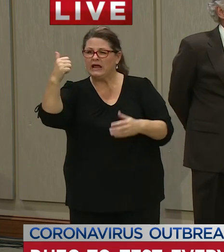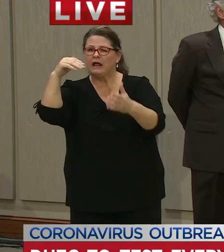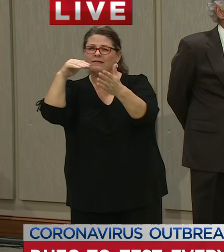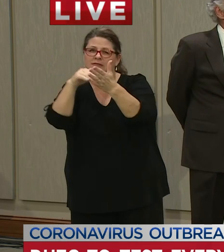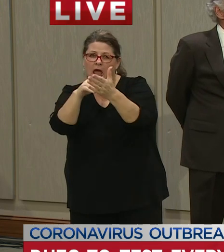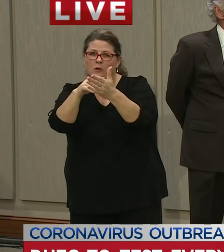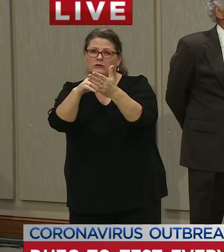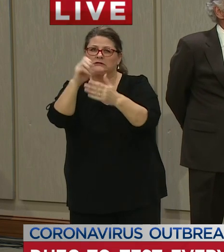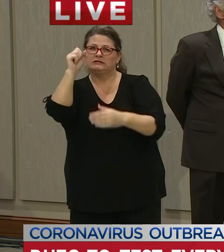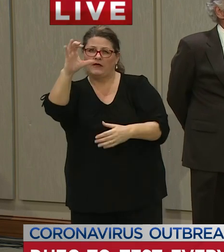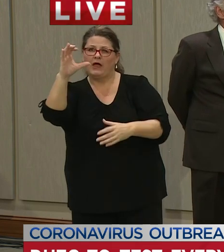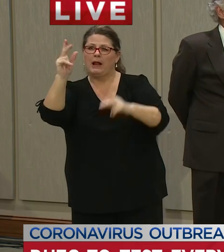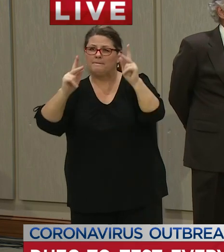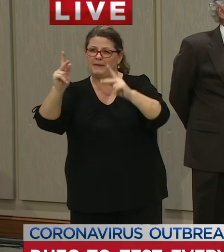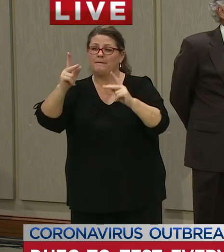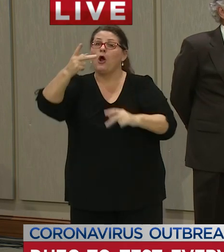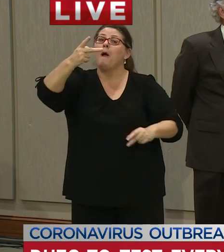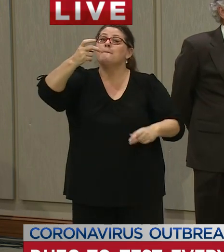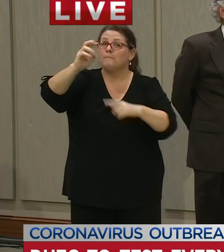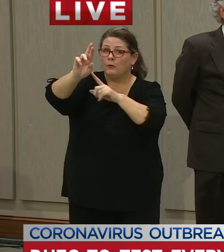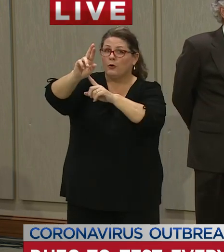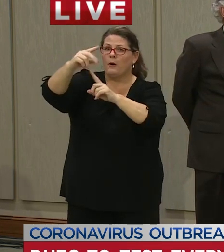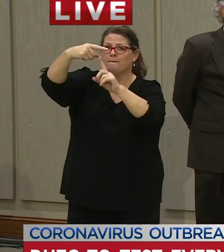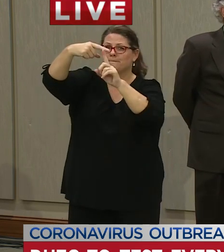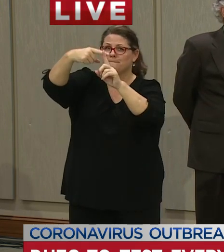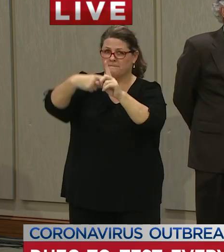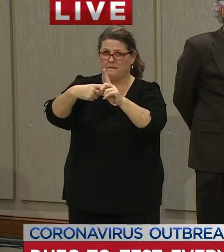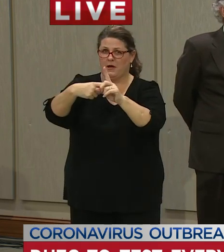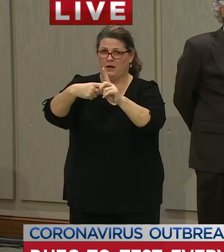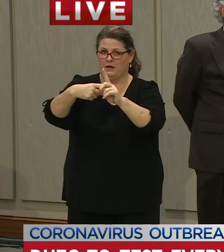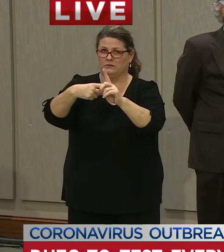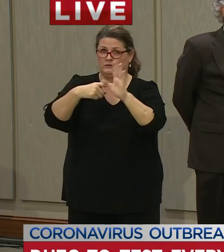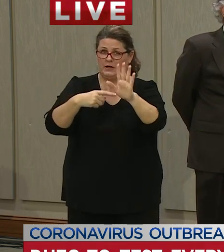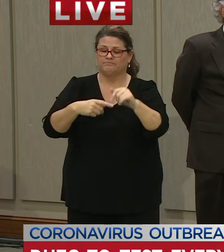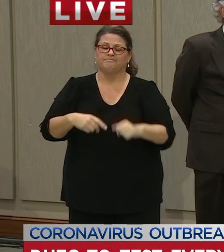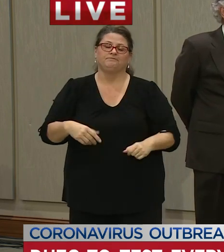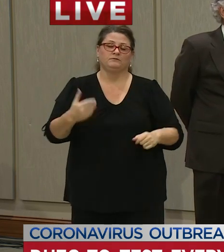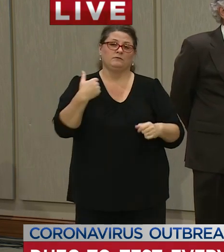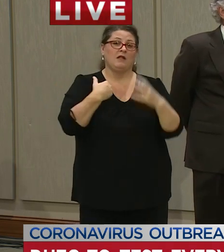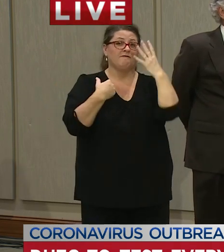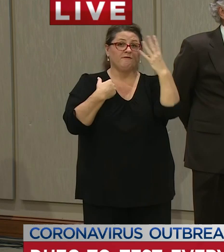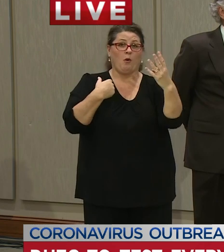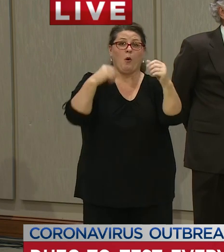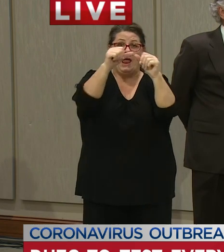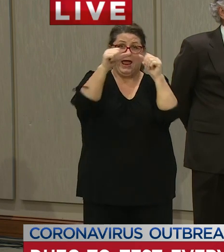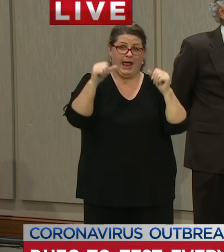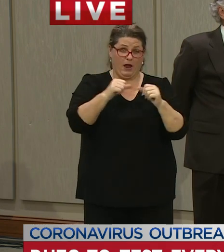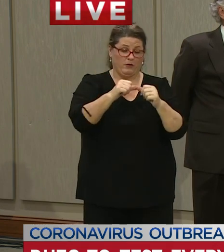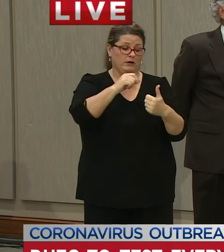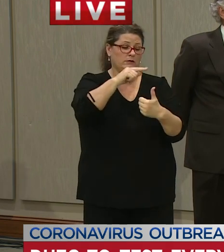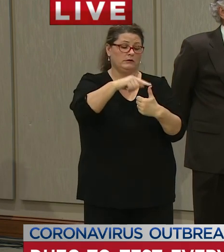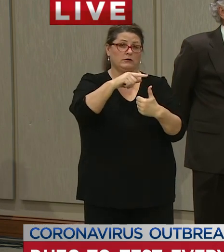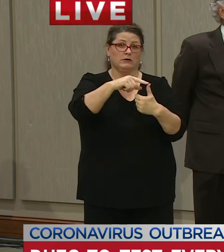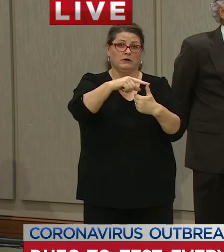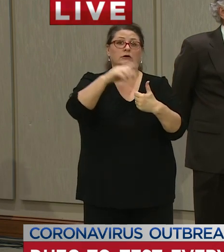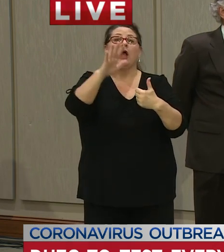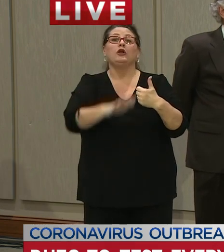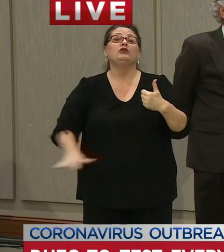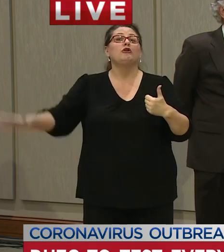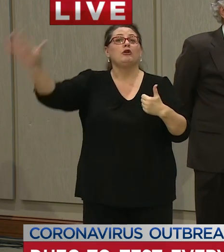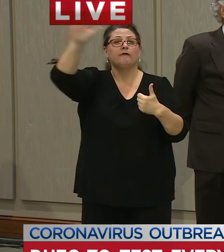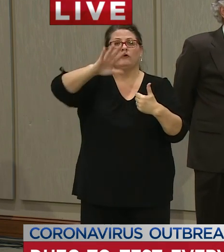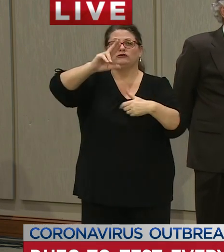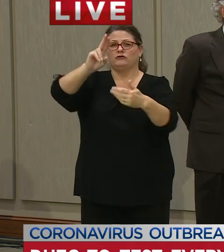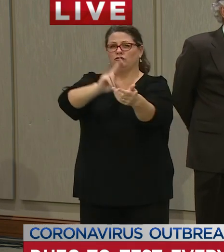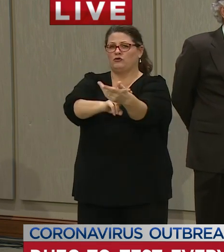specifically our plan focuses on four key testing areas universal testing of nursing home residents